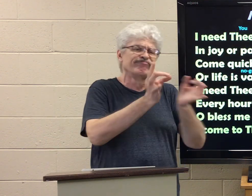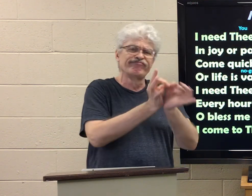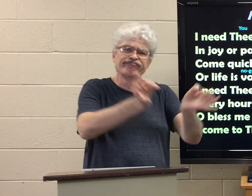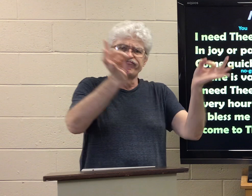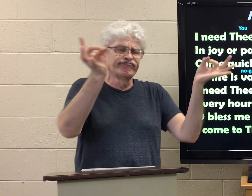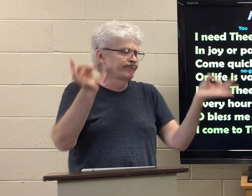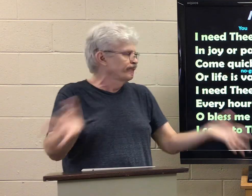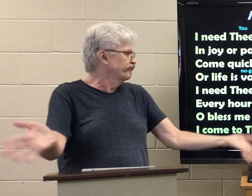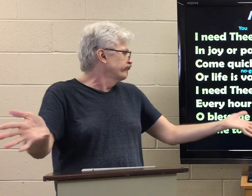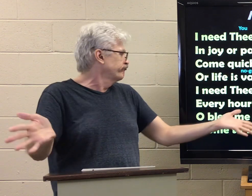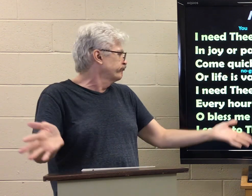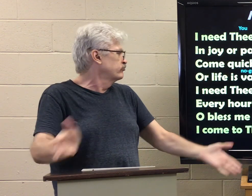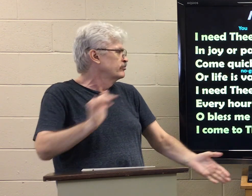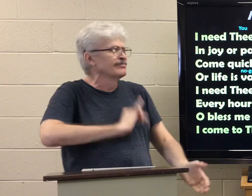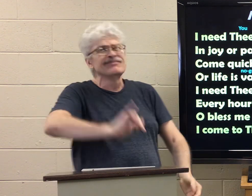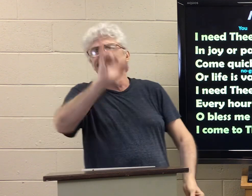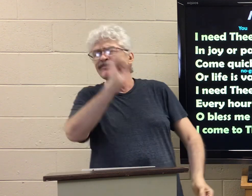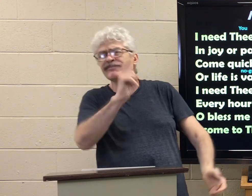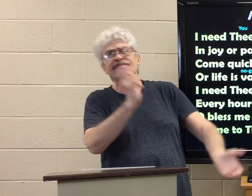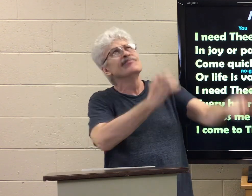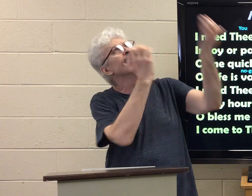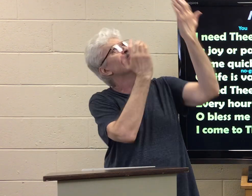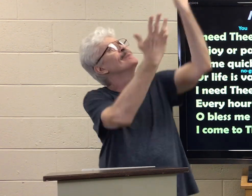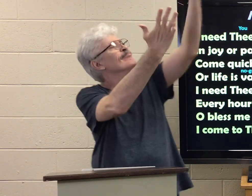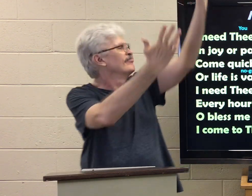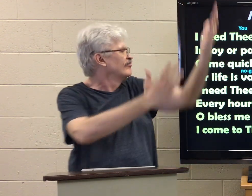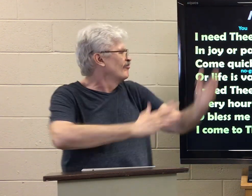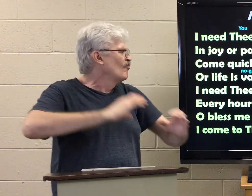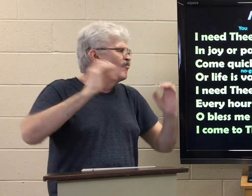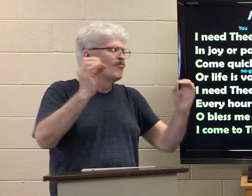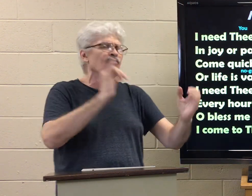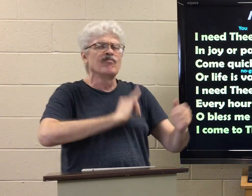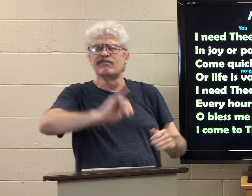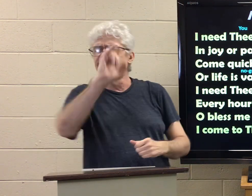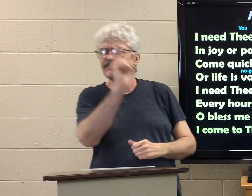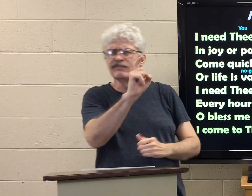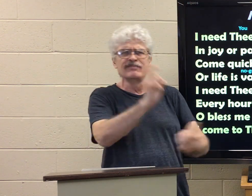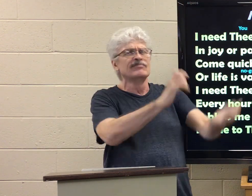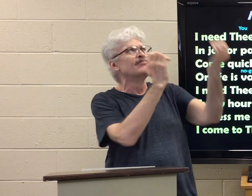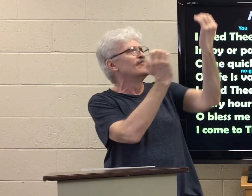vain. I need thee, O I need thee.